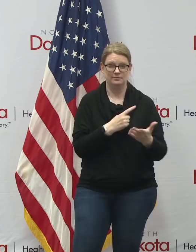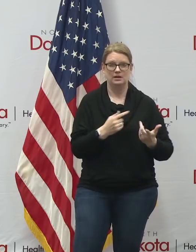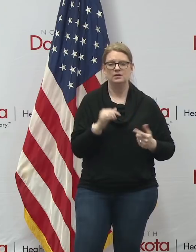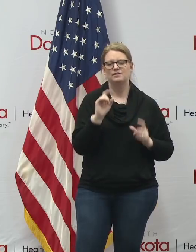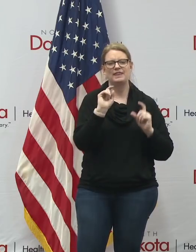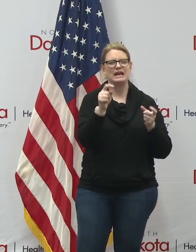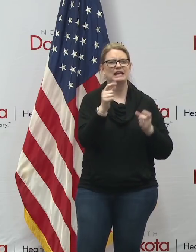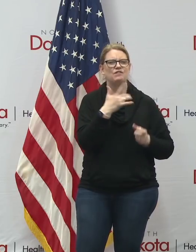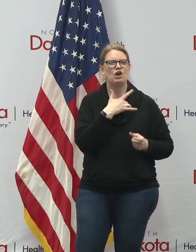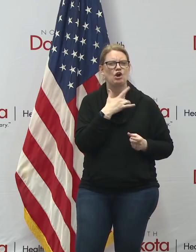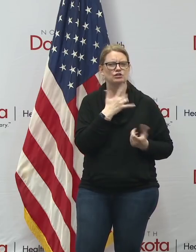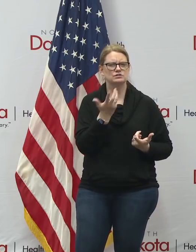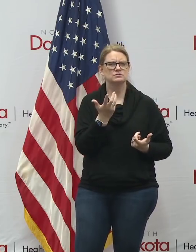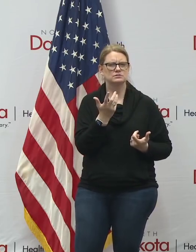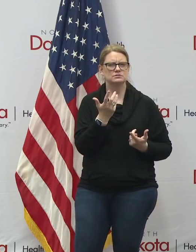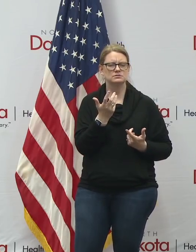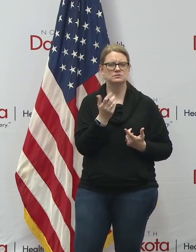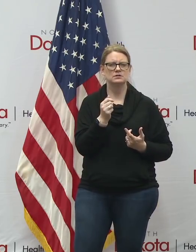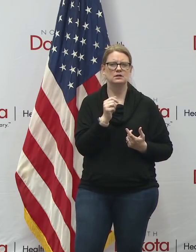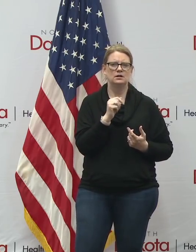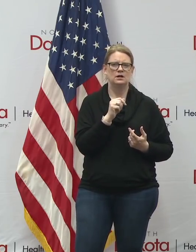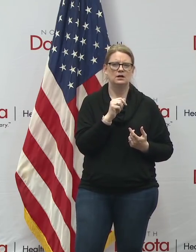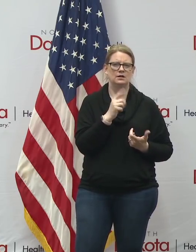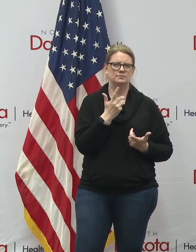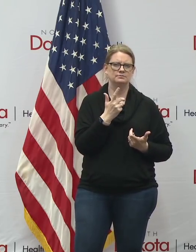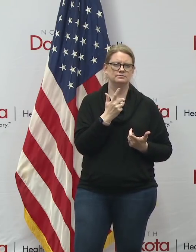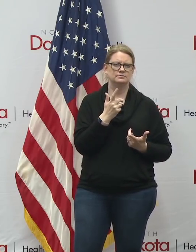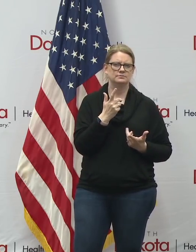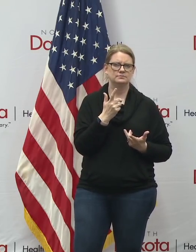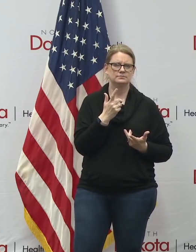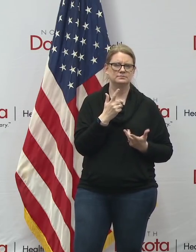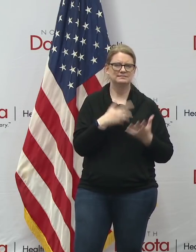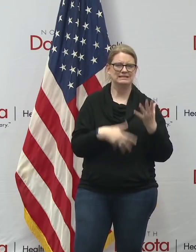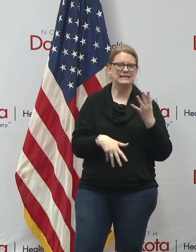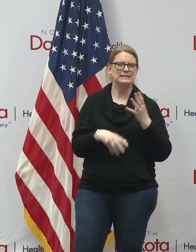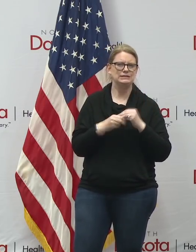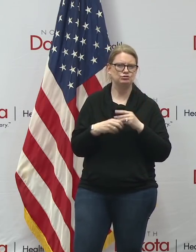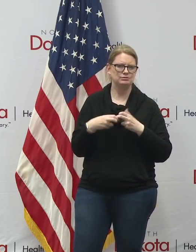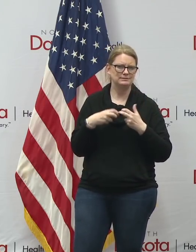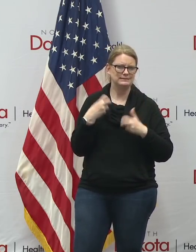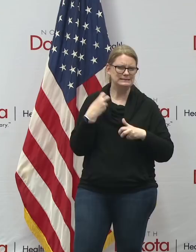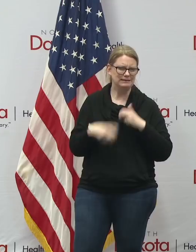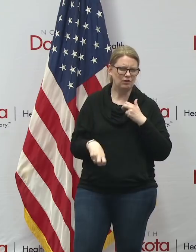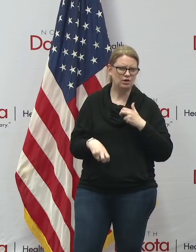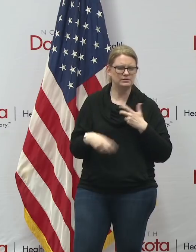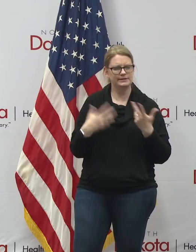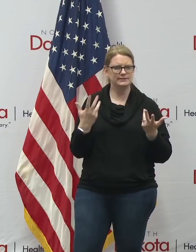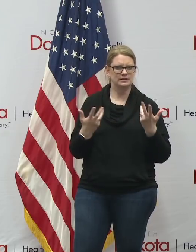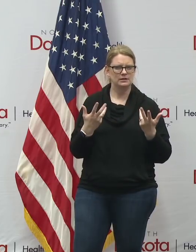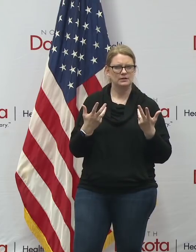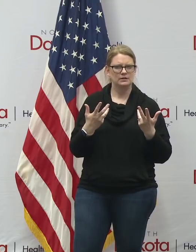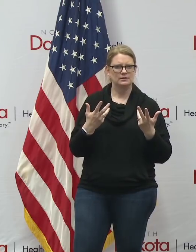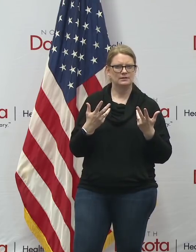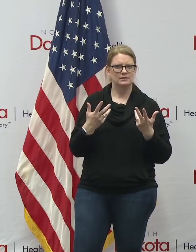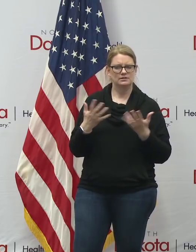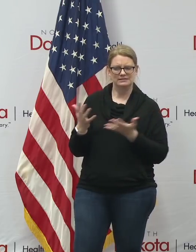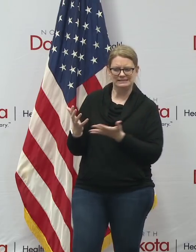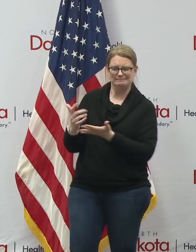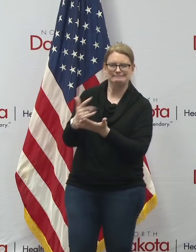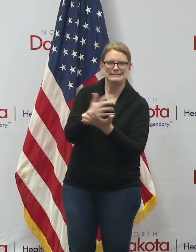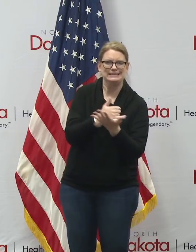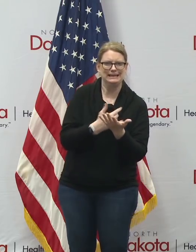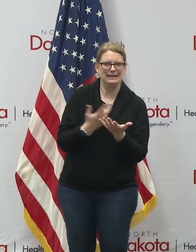website that talks about some additional difficulties in in making getting charitable